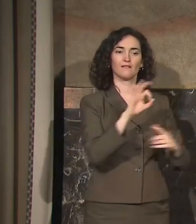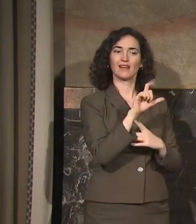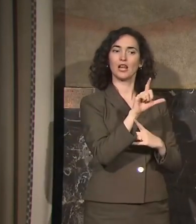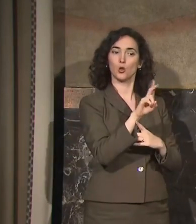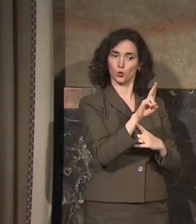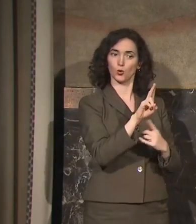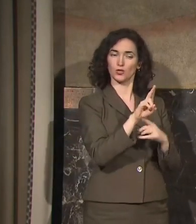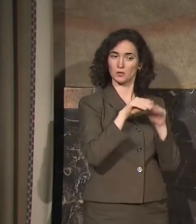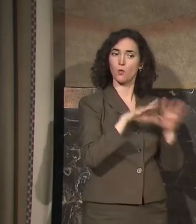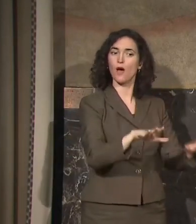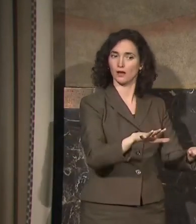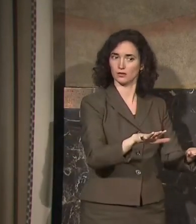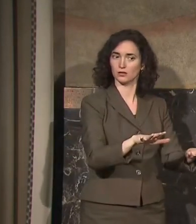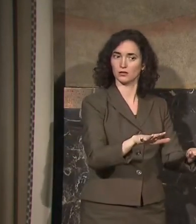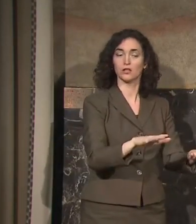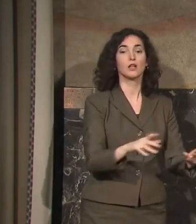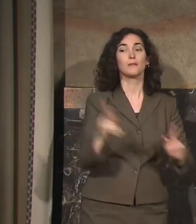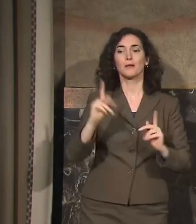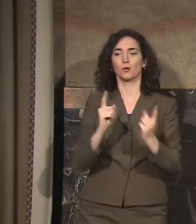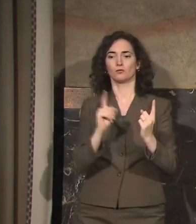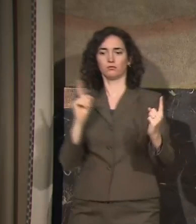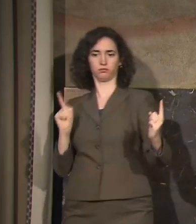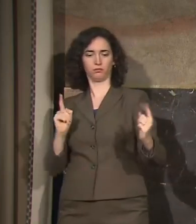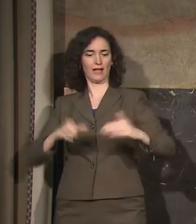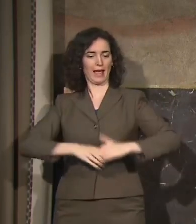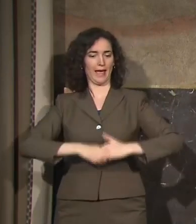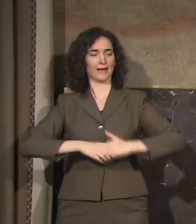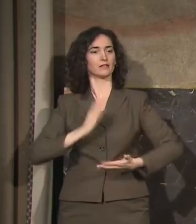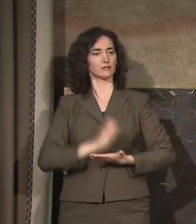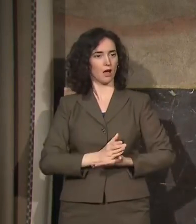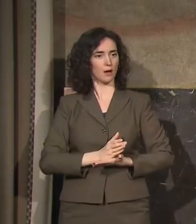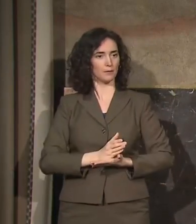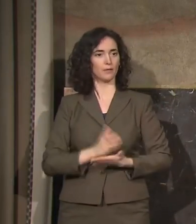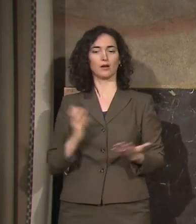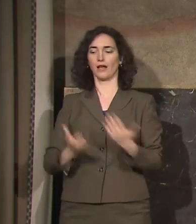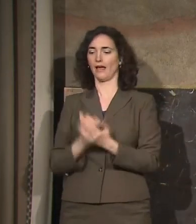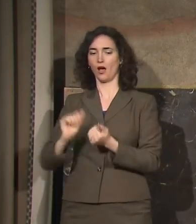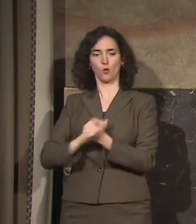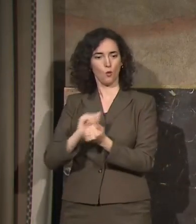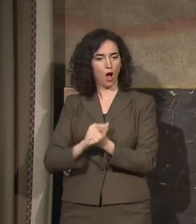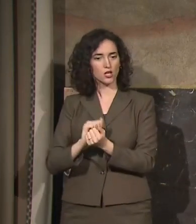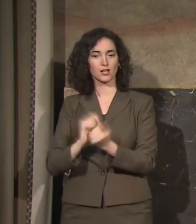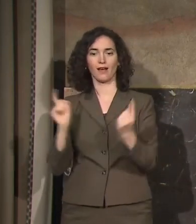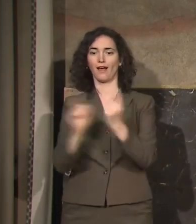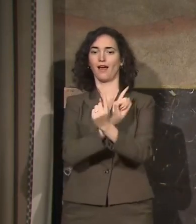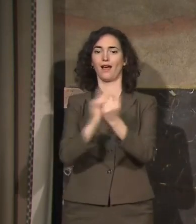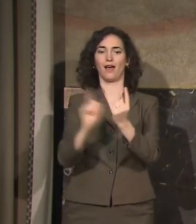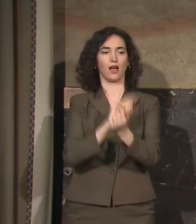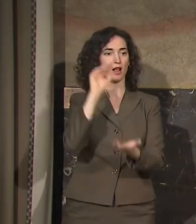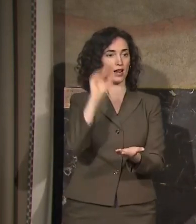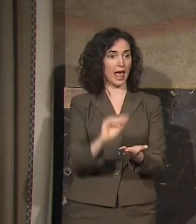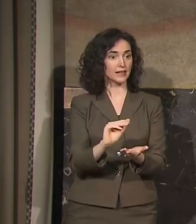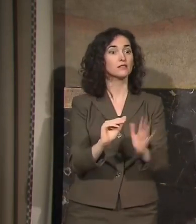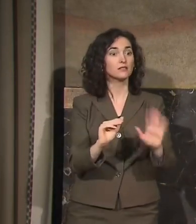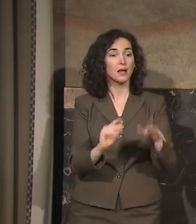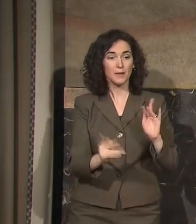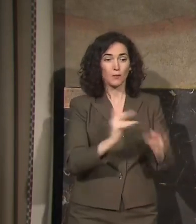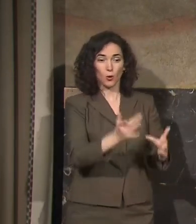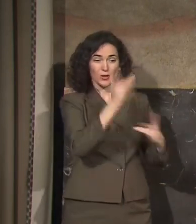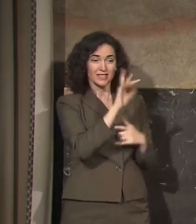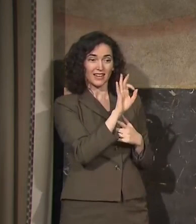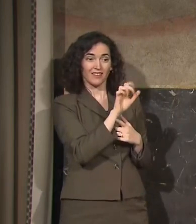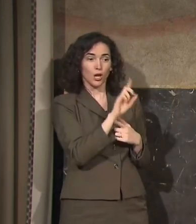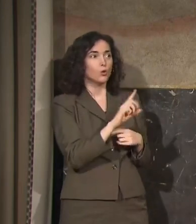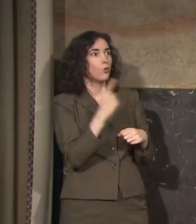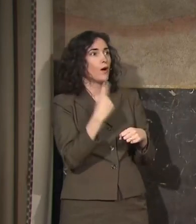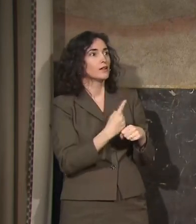and wash their hands and not shake hands and make contact, the number of cases of the flu literally within just